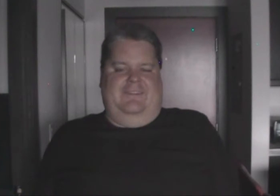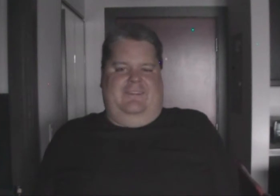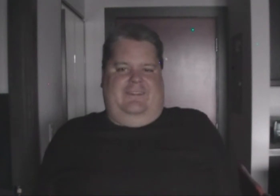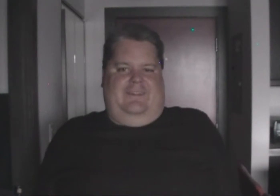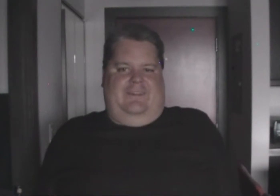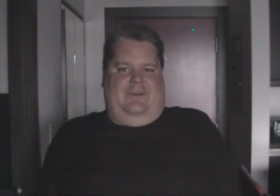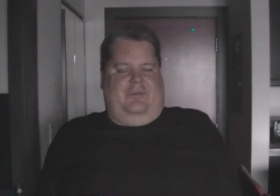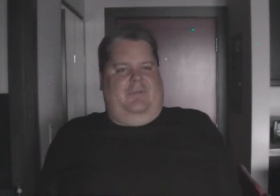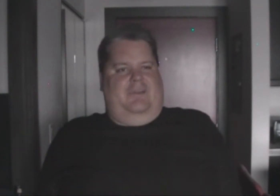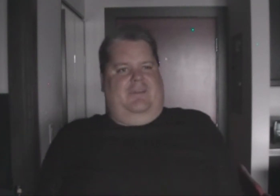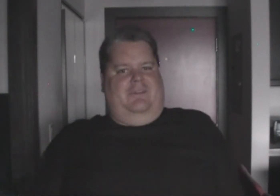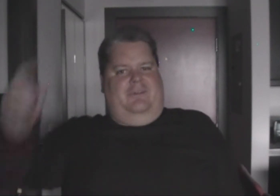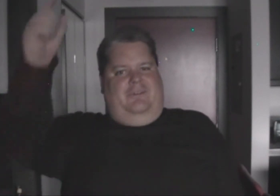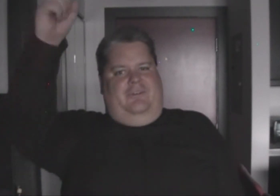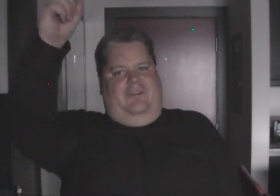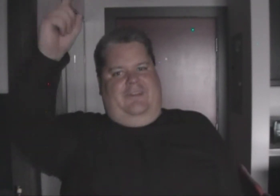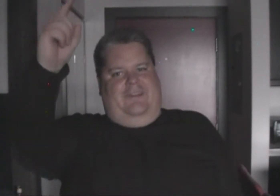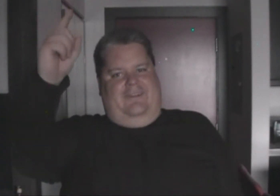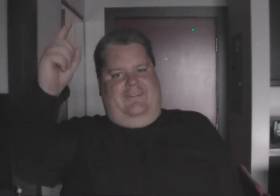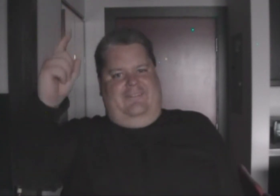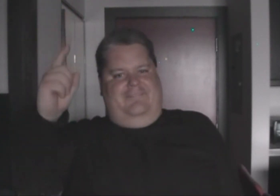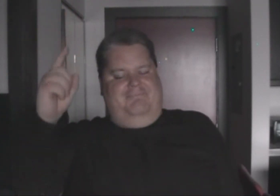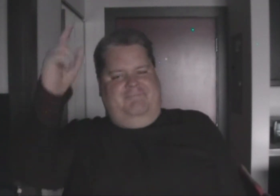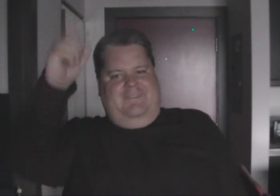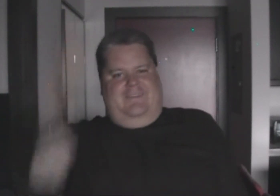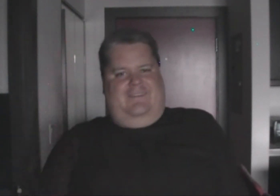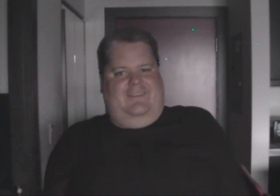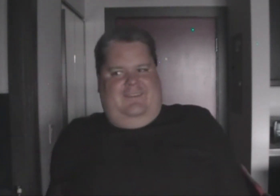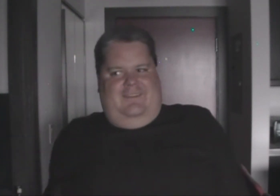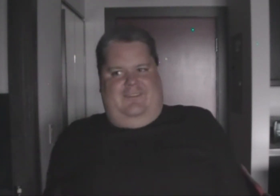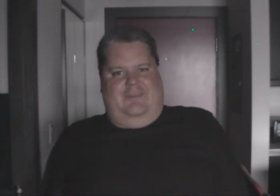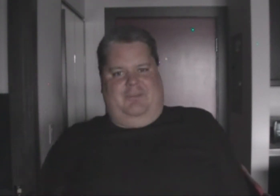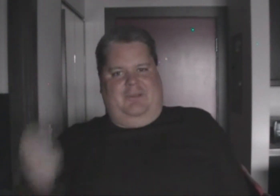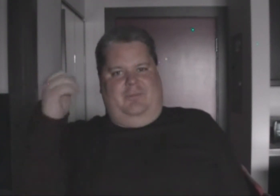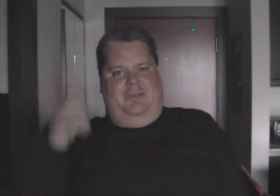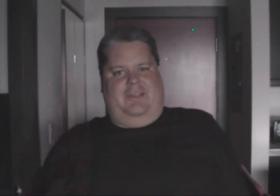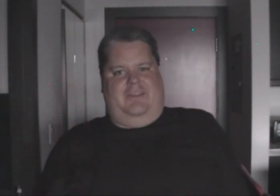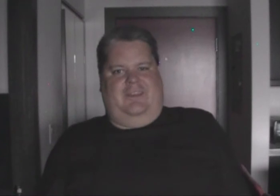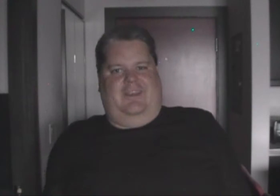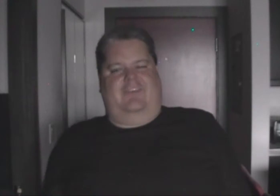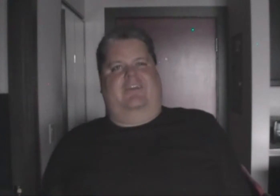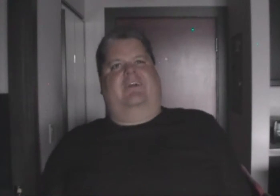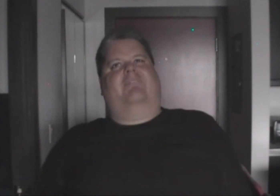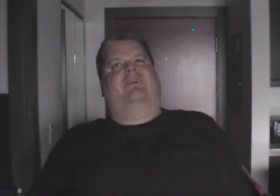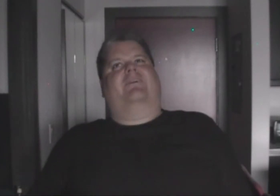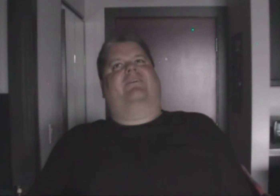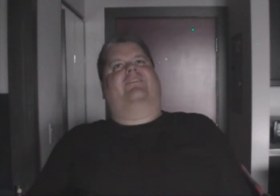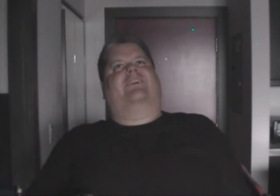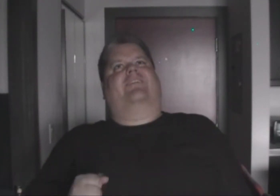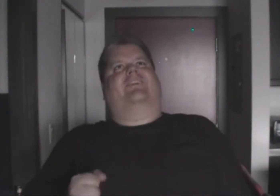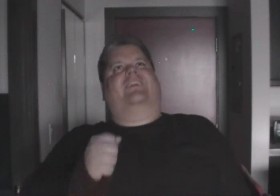you always remember that, you know, always fall down, and the scepter comes back, and the king's like, I'm my old self again,